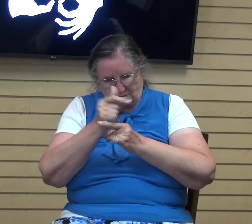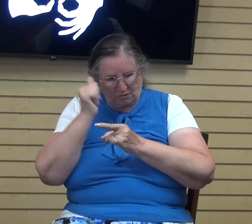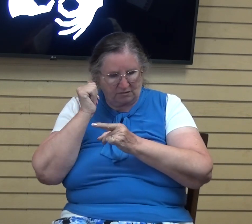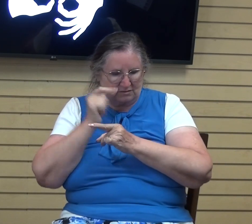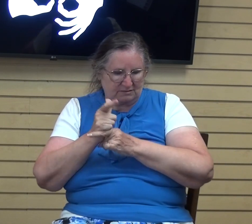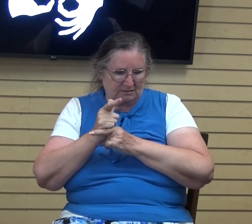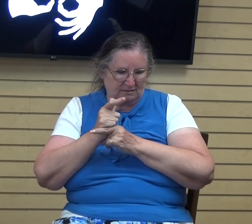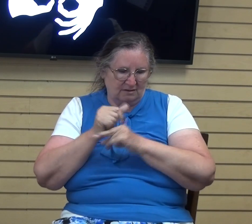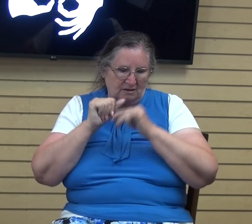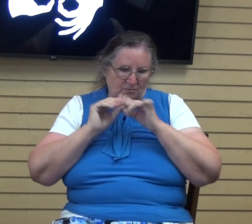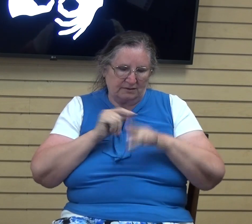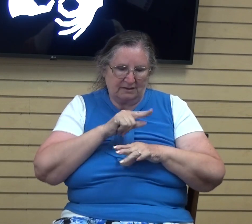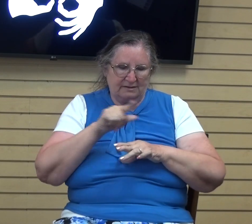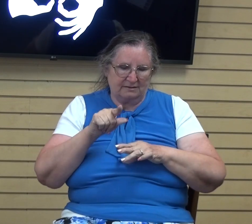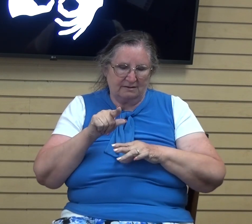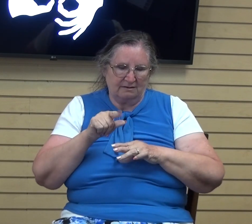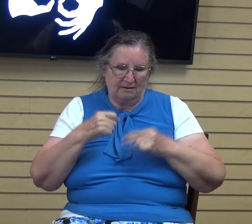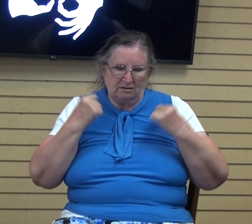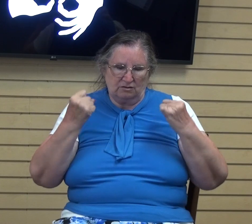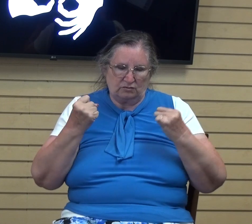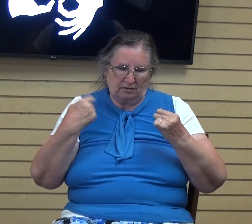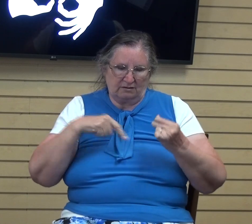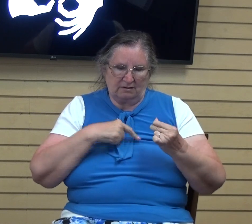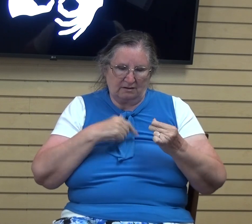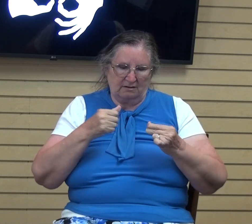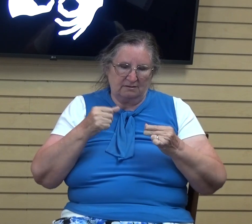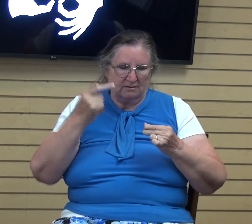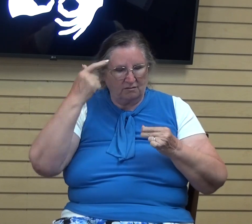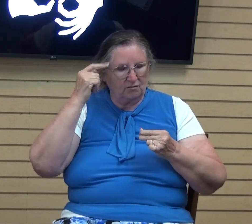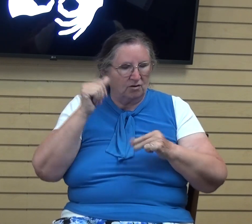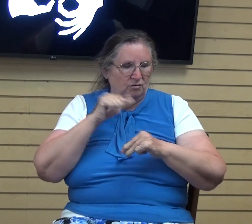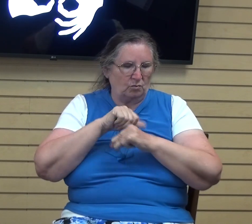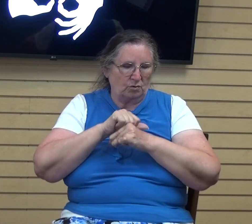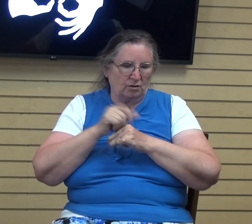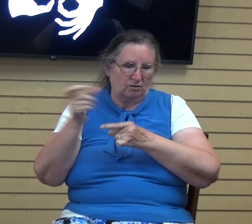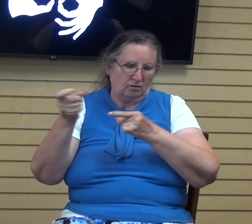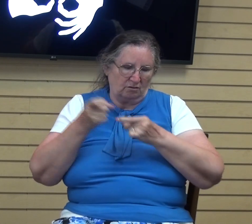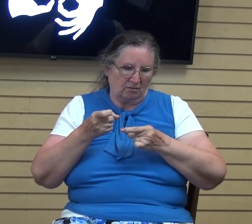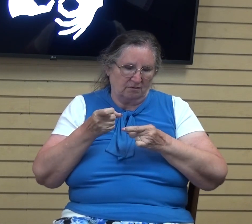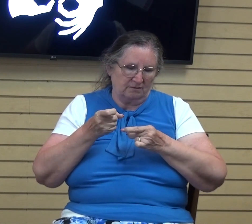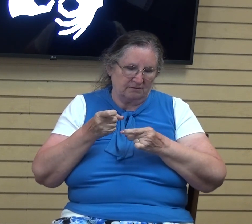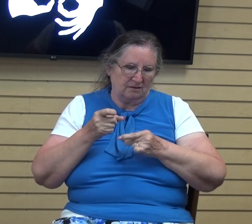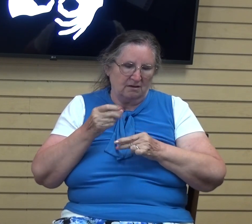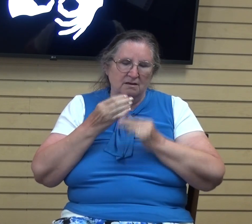bless them, strengthen us again for the work you have for us, Lord, in your most precious name. Amen.